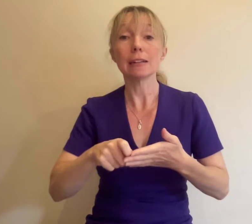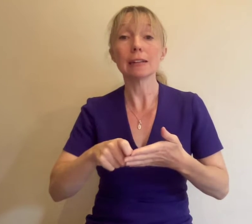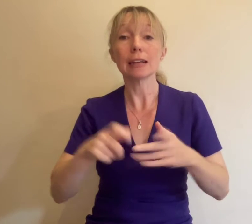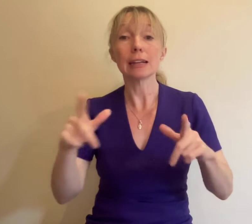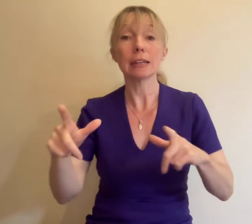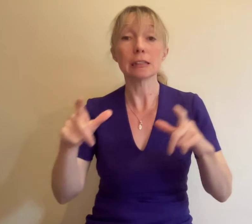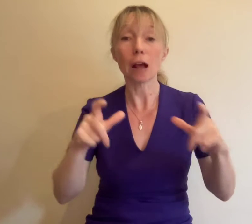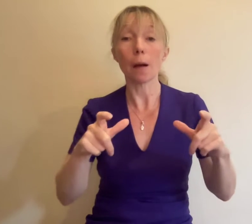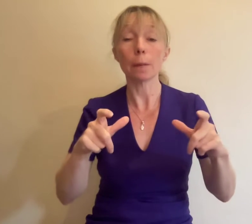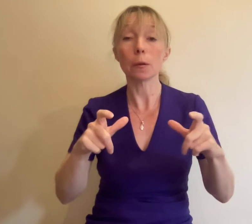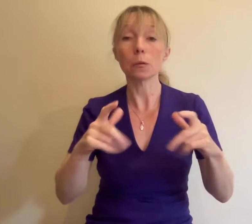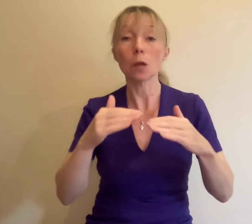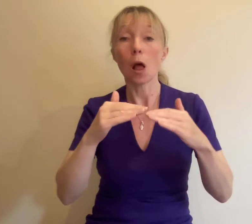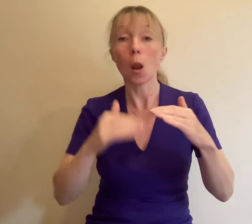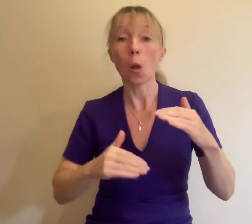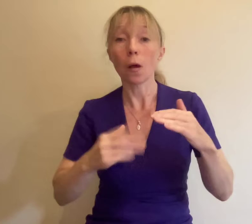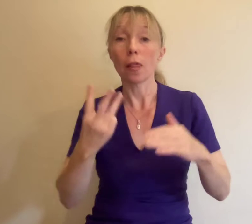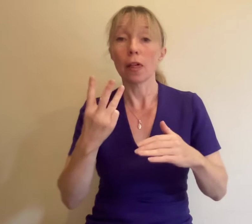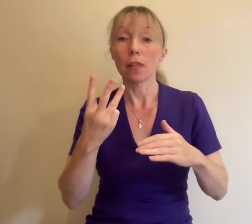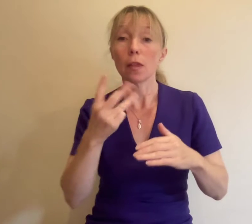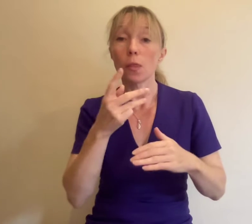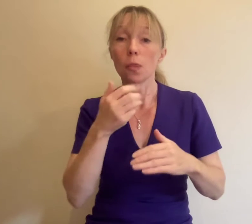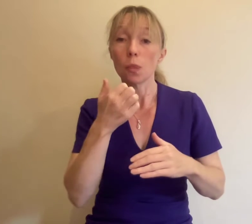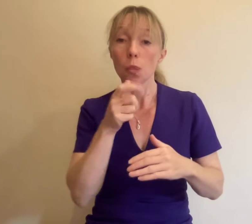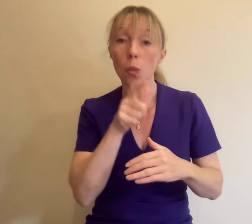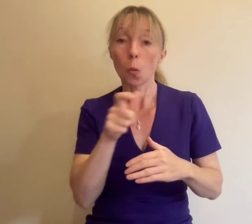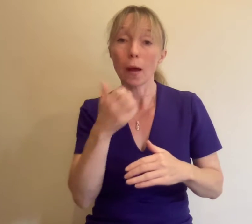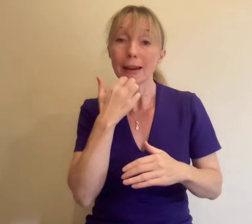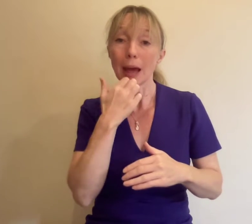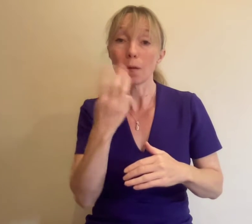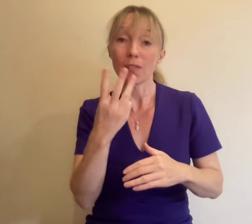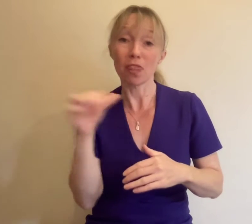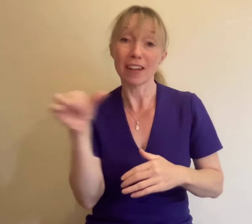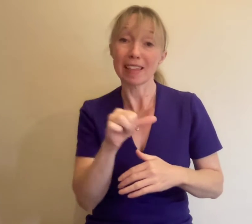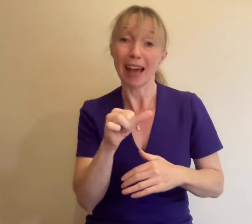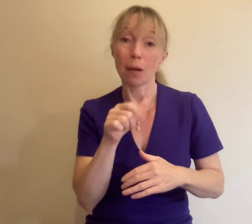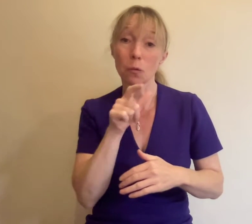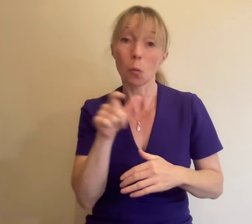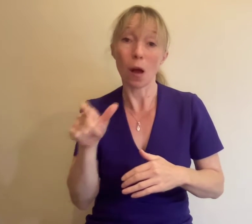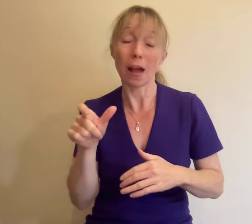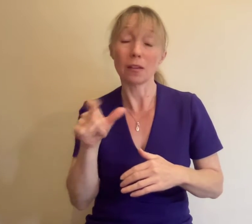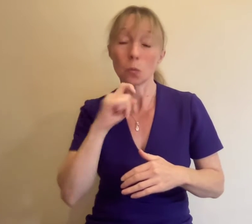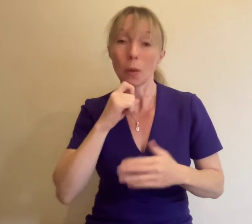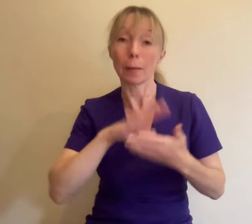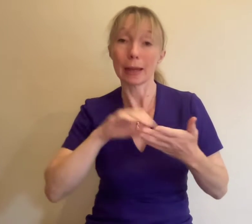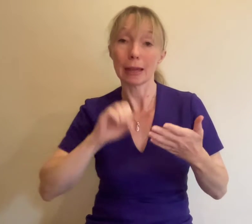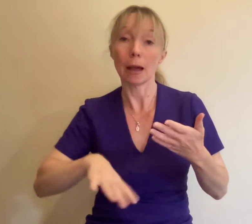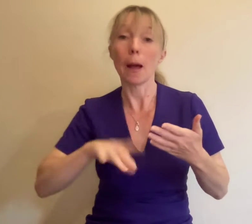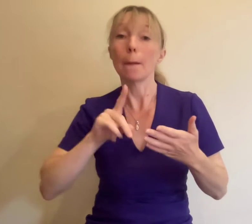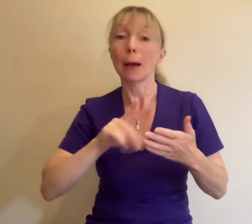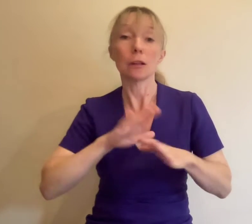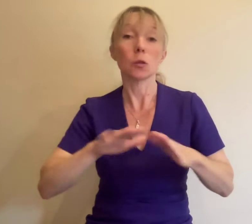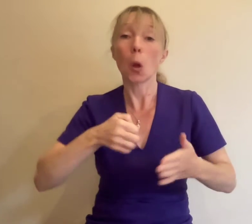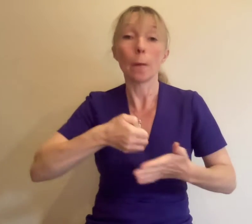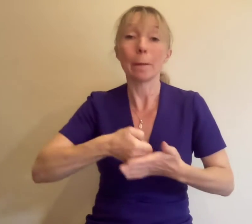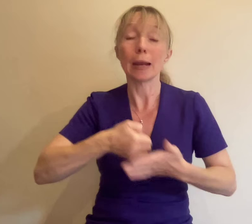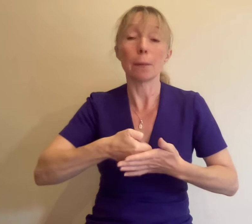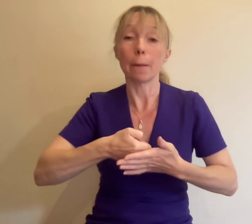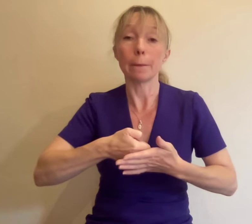of 3000 will be disqualified 15. is no minimum word count 15. Applications